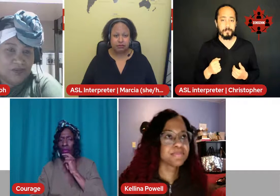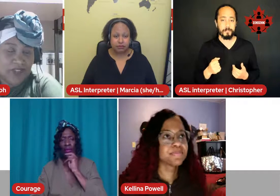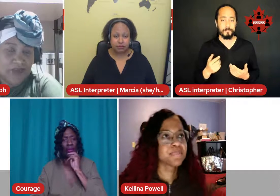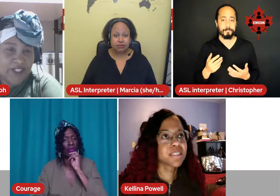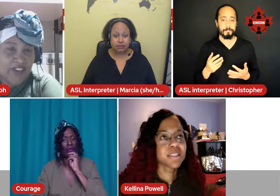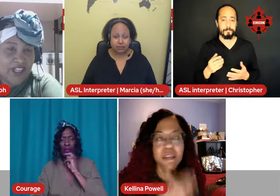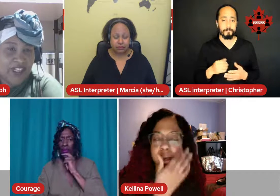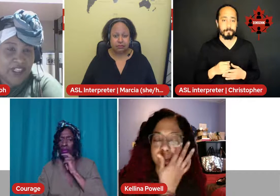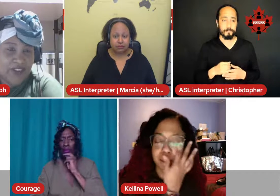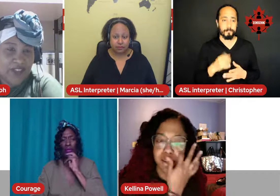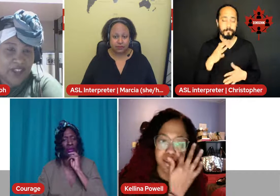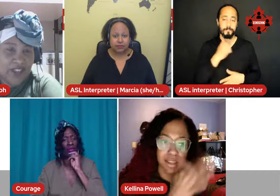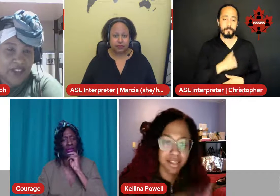I'm sorry to hear that.